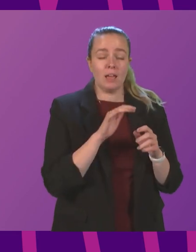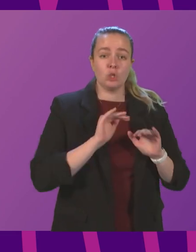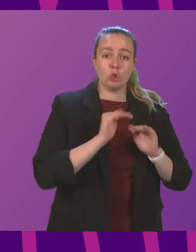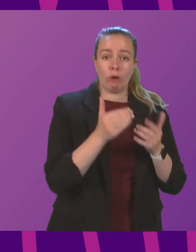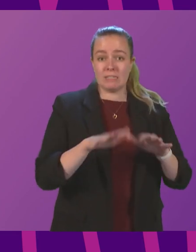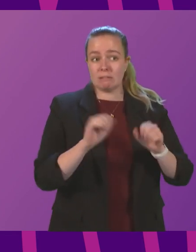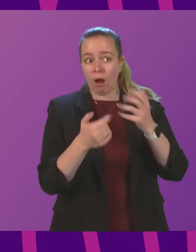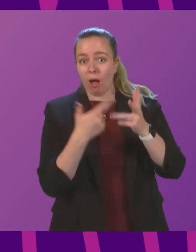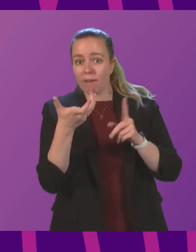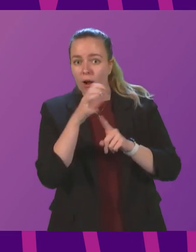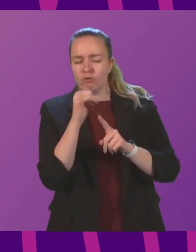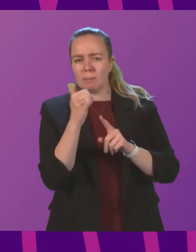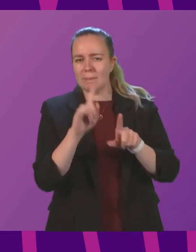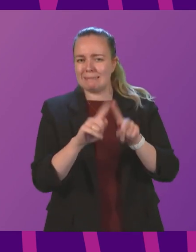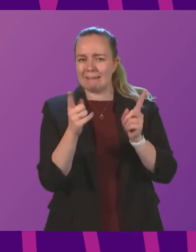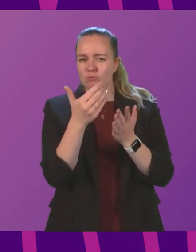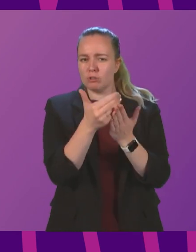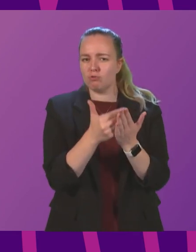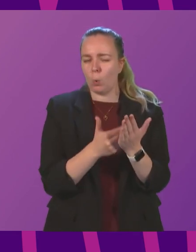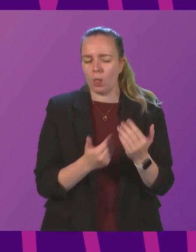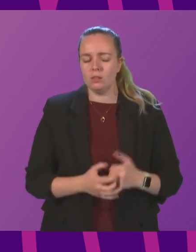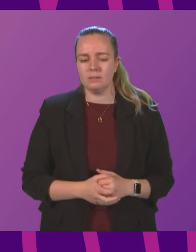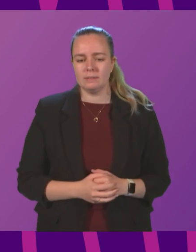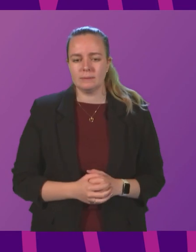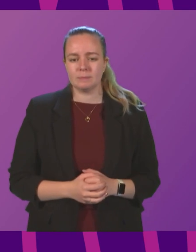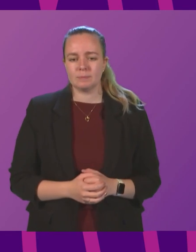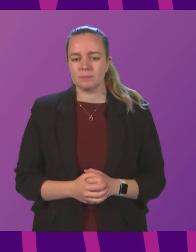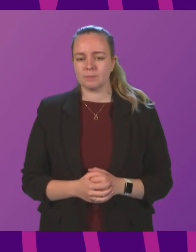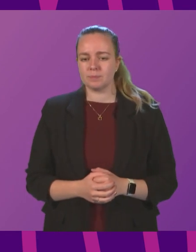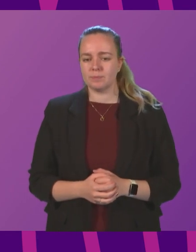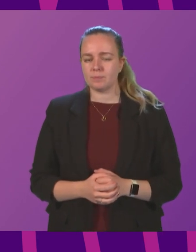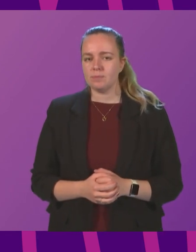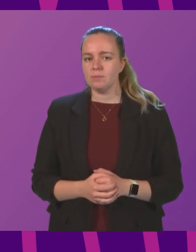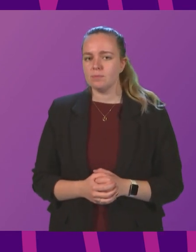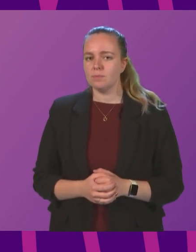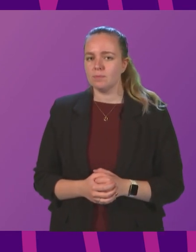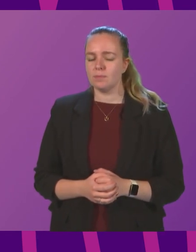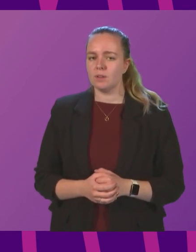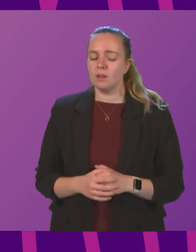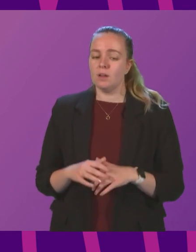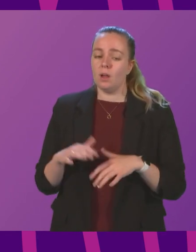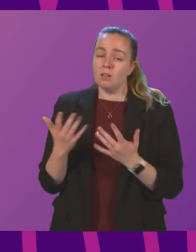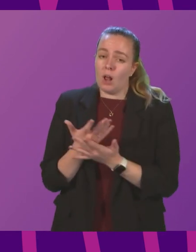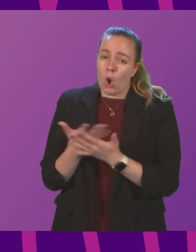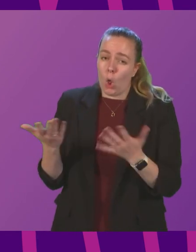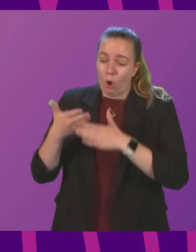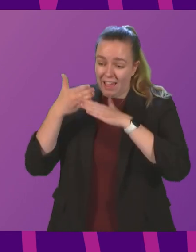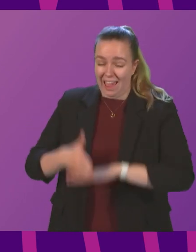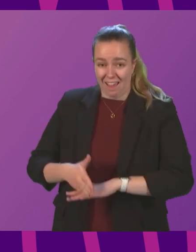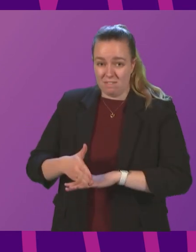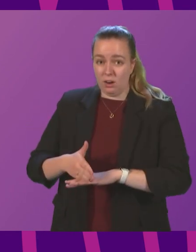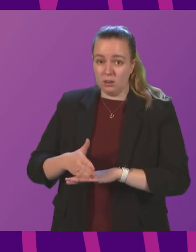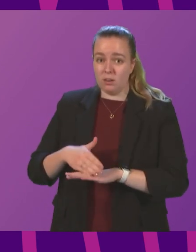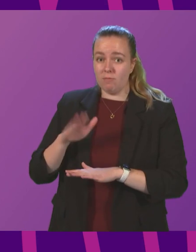countries which may have different guidance? Deputy First Minister. Well, there's a lot of effort that's been put in by